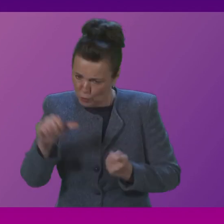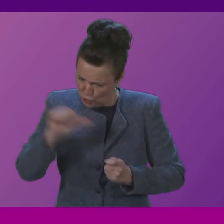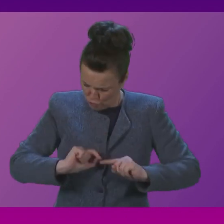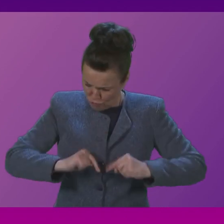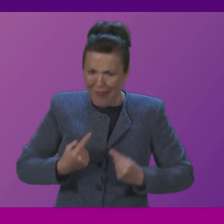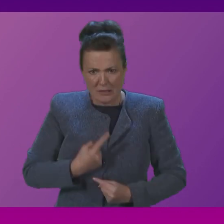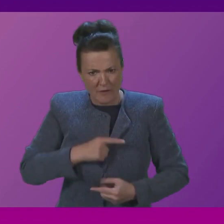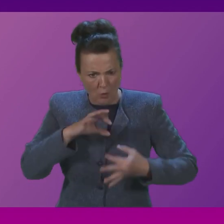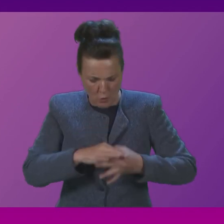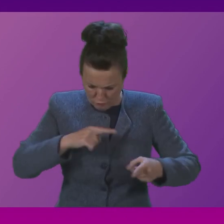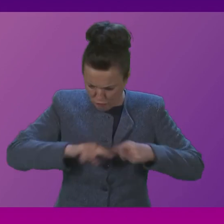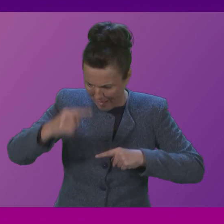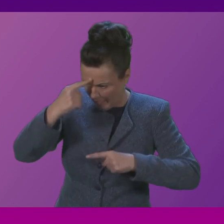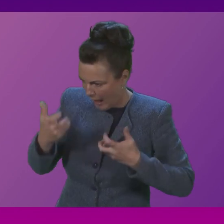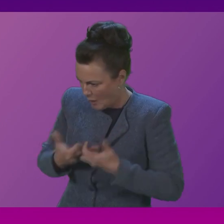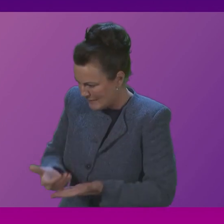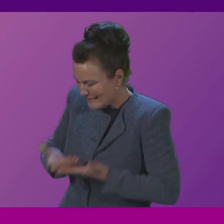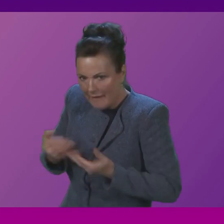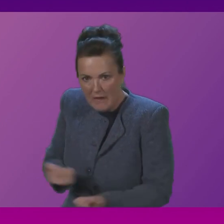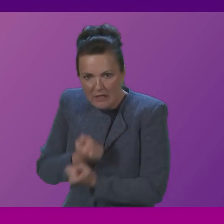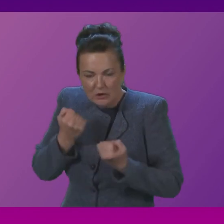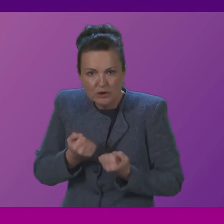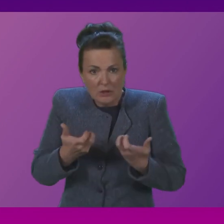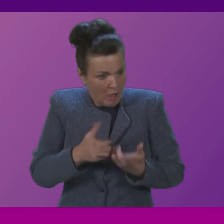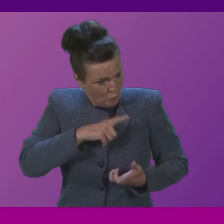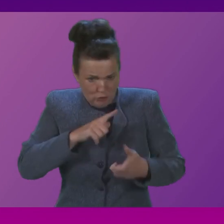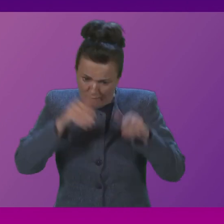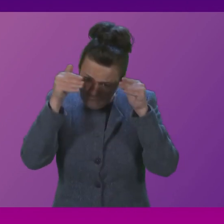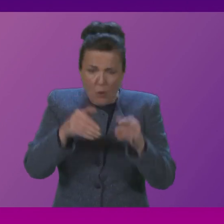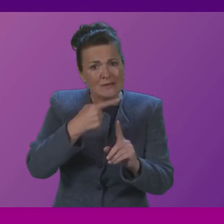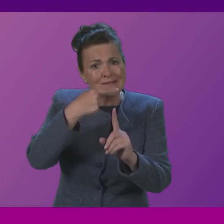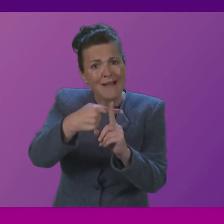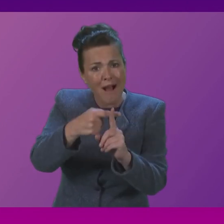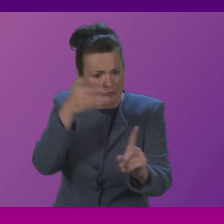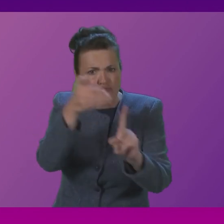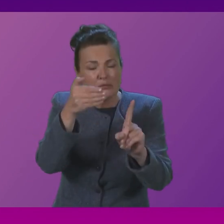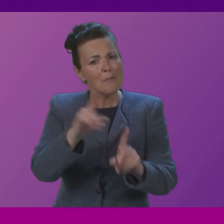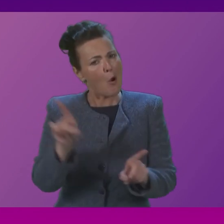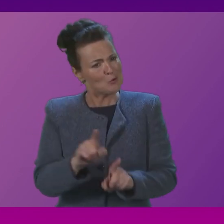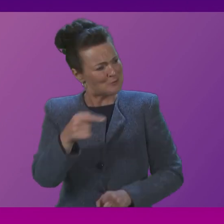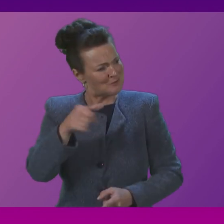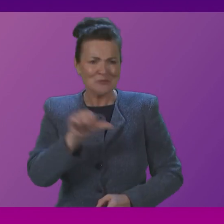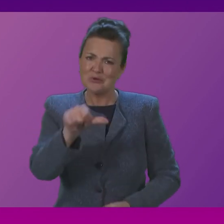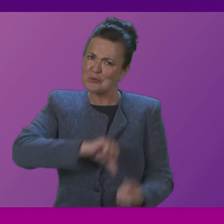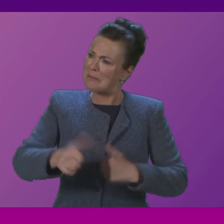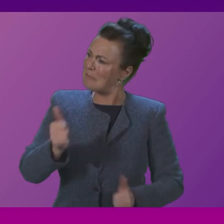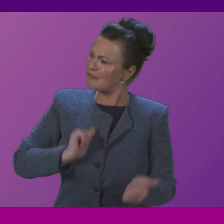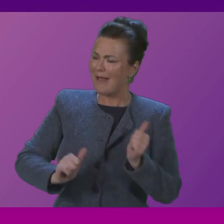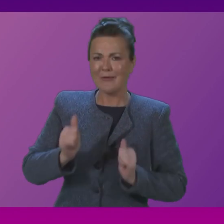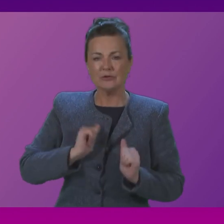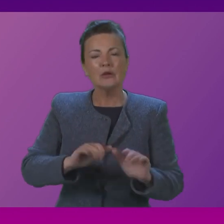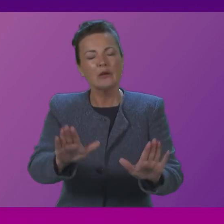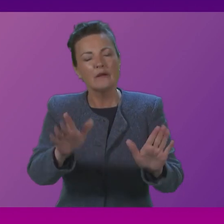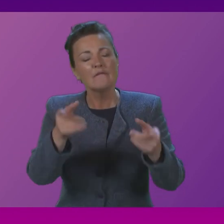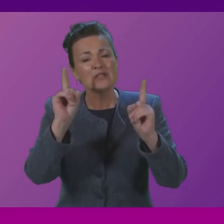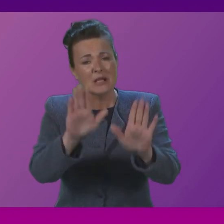make sure we are delivering on the targets we set and we will always do that but we should also take some pride in the fact that other countries look to